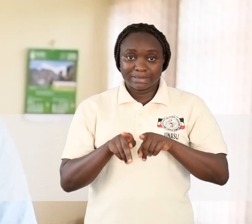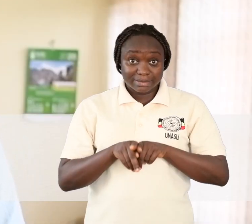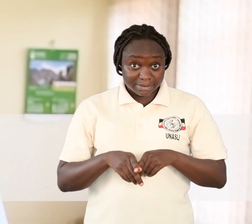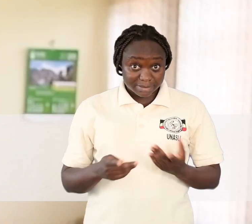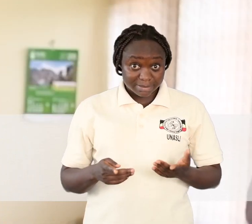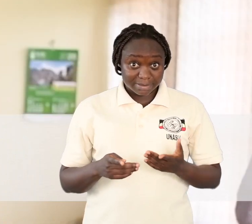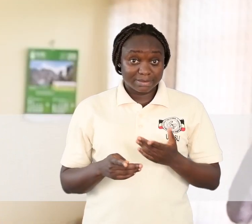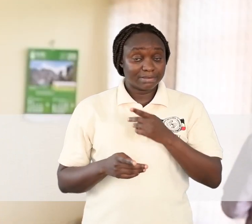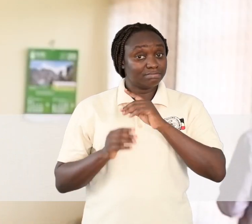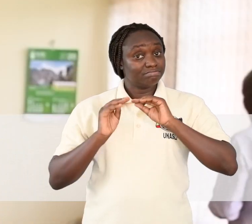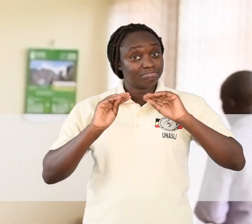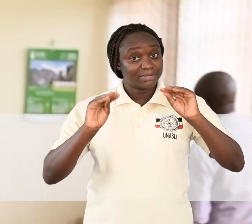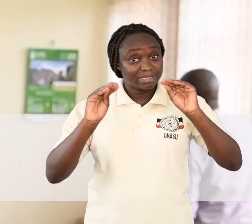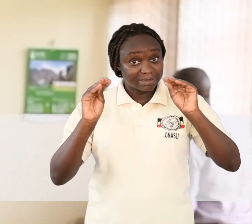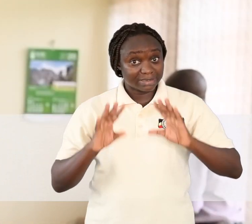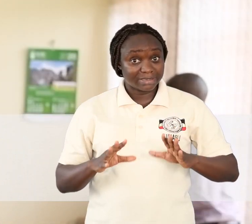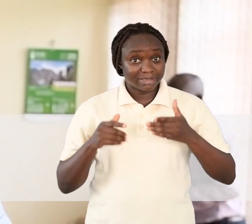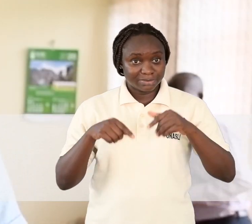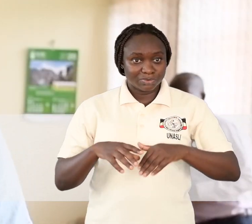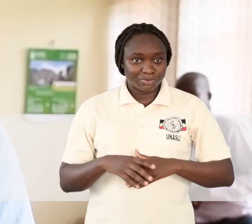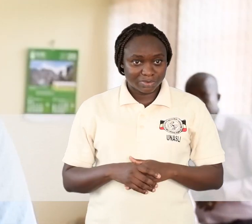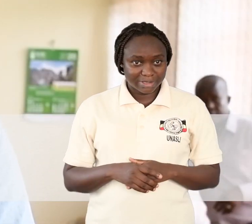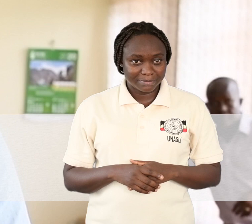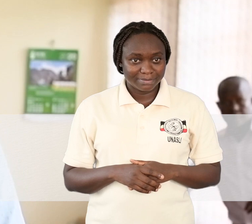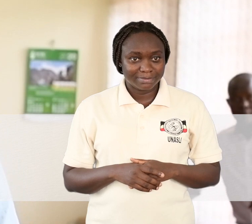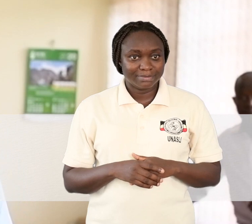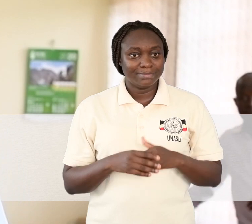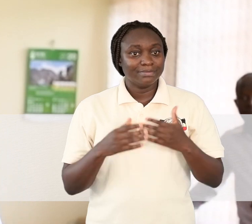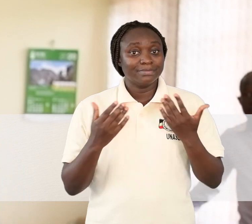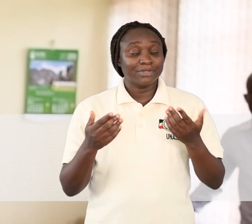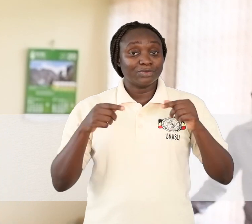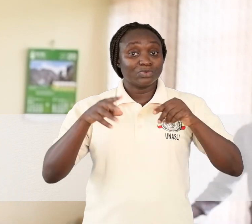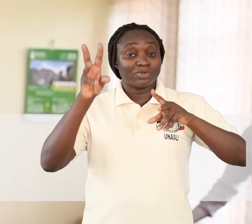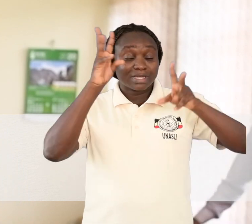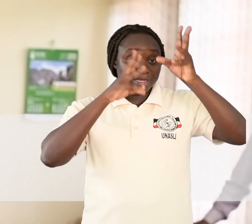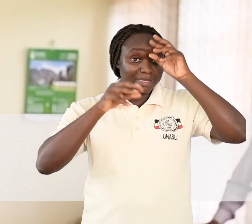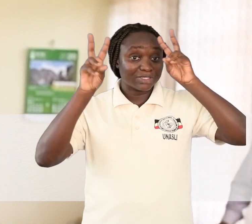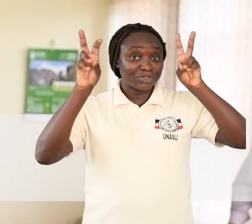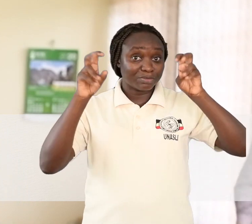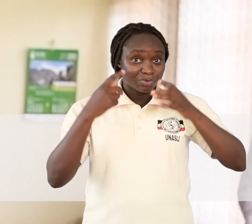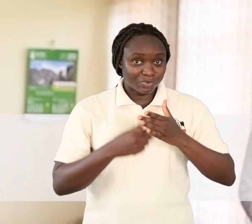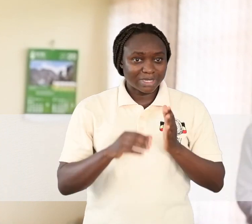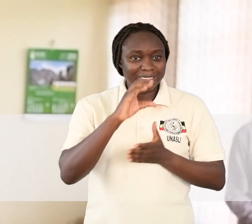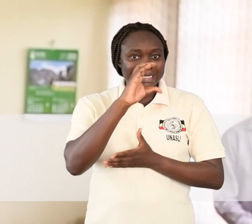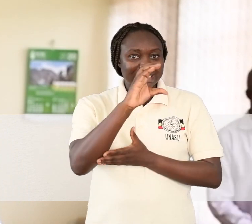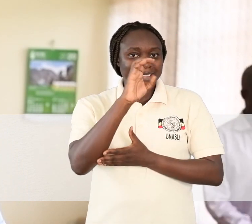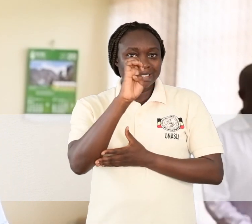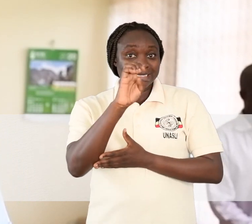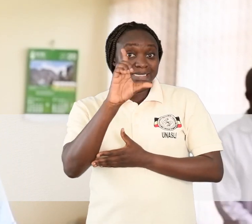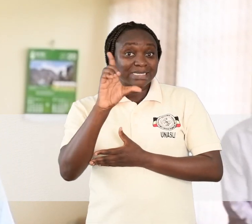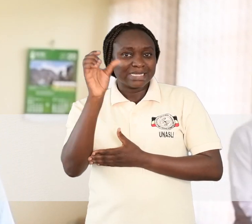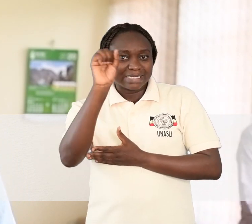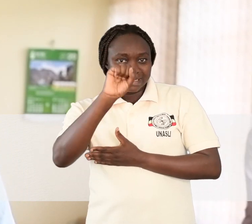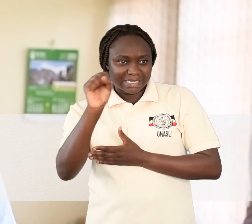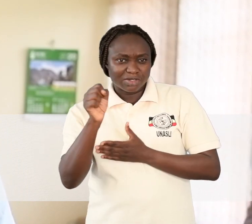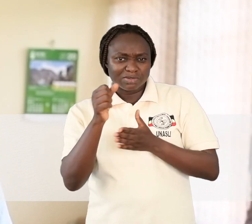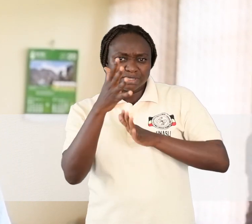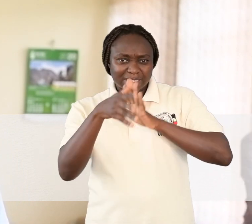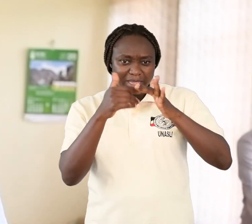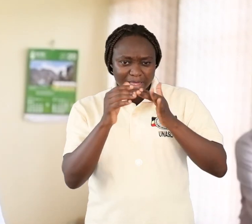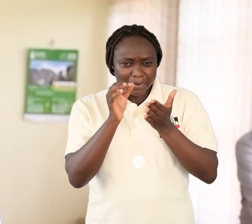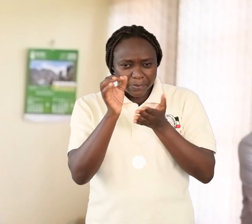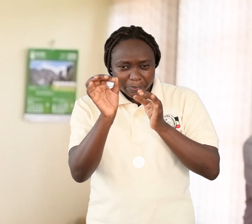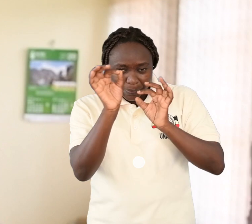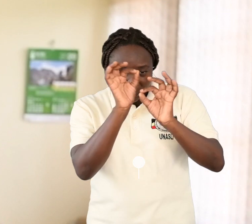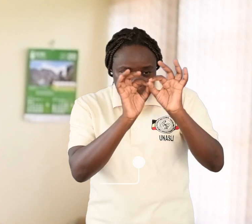today. Our lesson will be on the topic of cells and we'll study this lesson